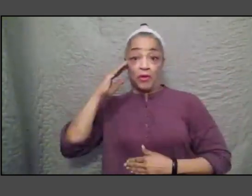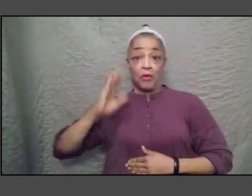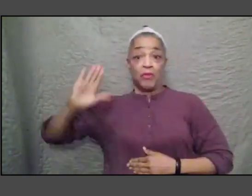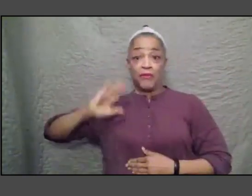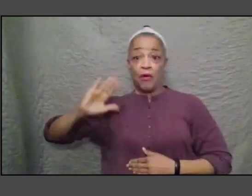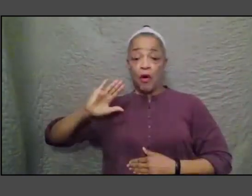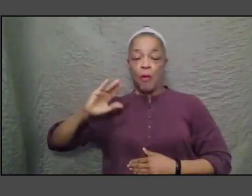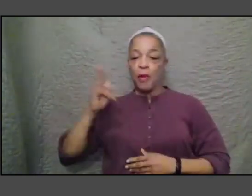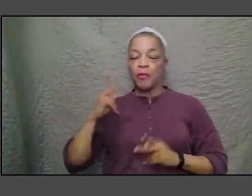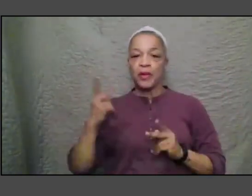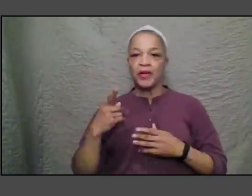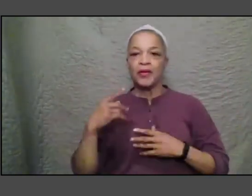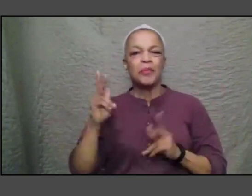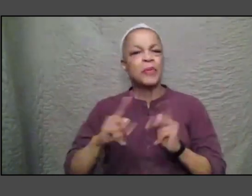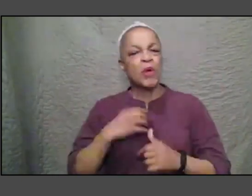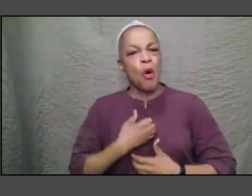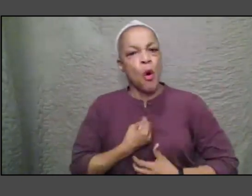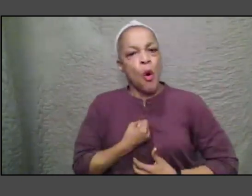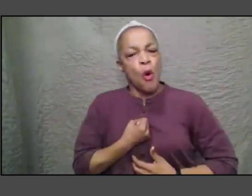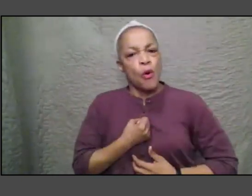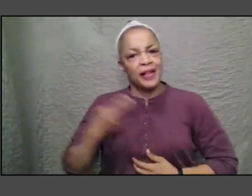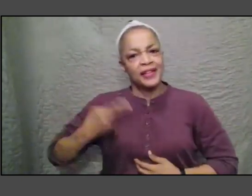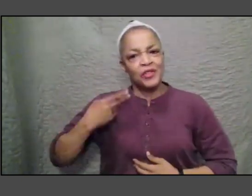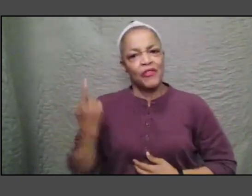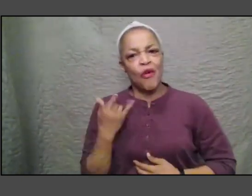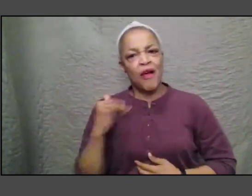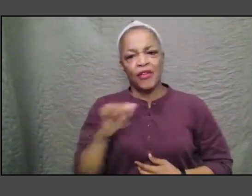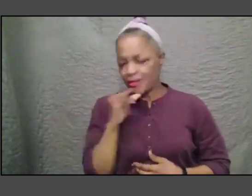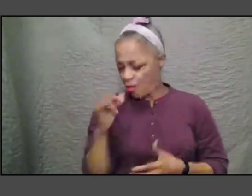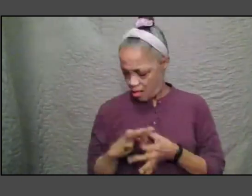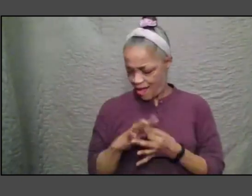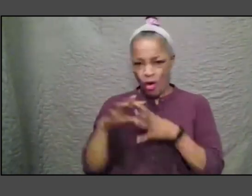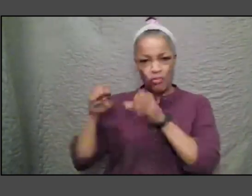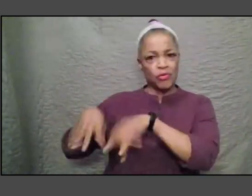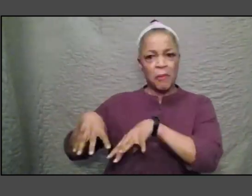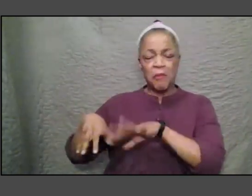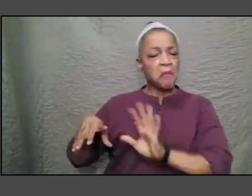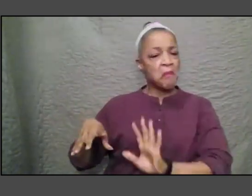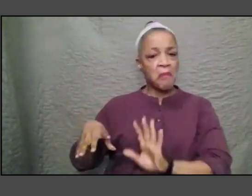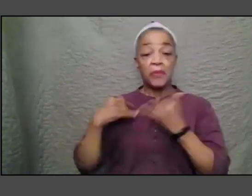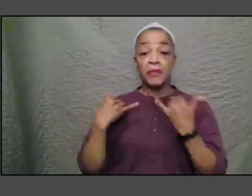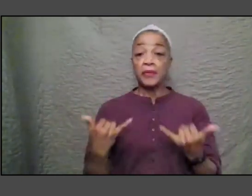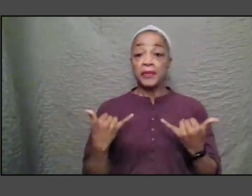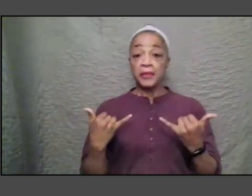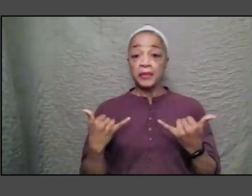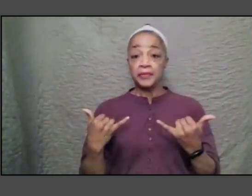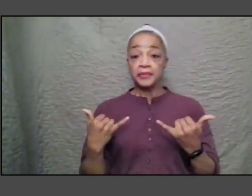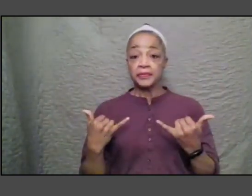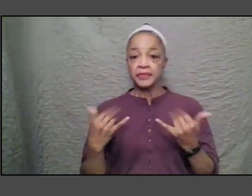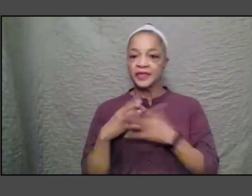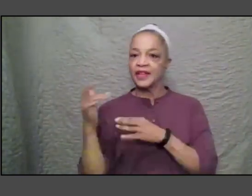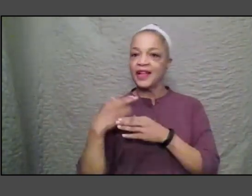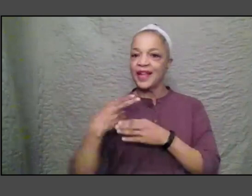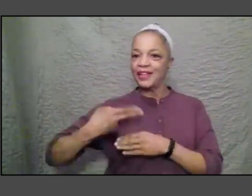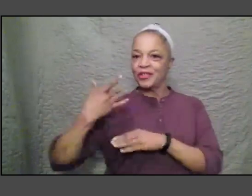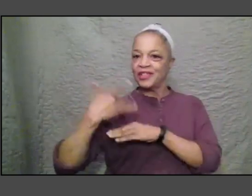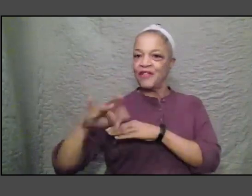forever people don't let their history go but now um it's available to to so many more people